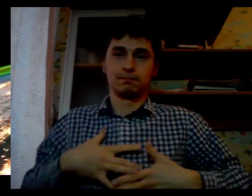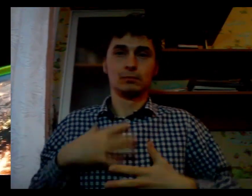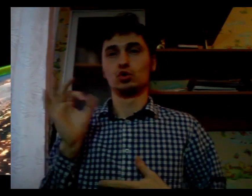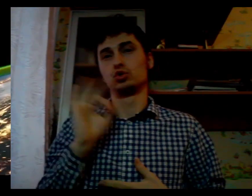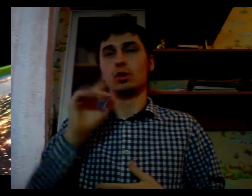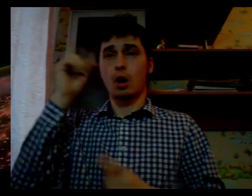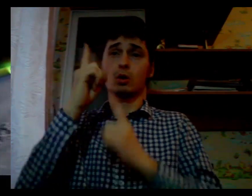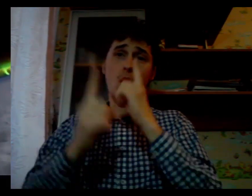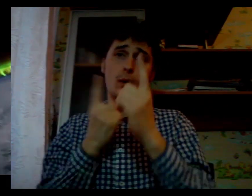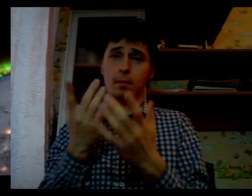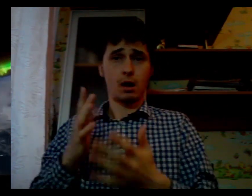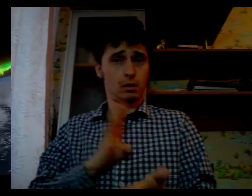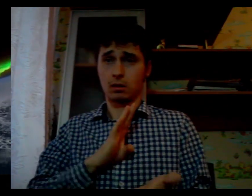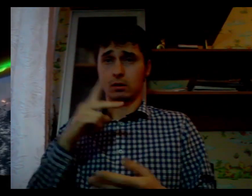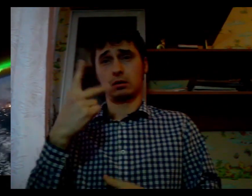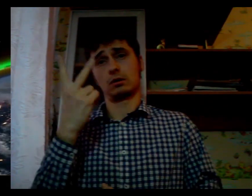scientists